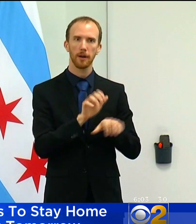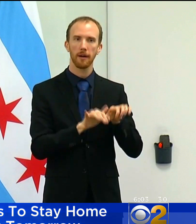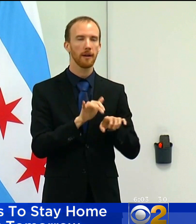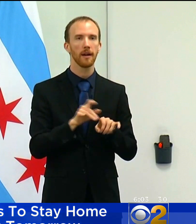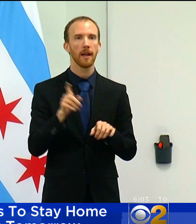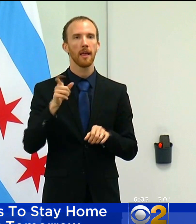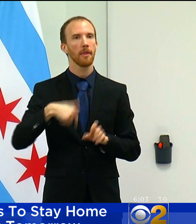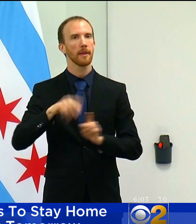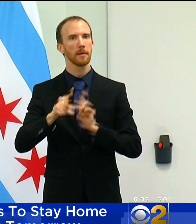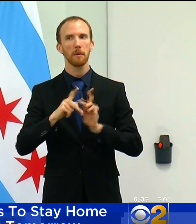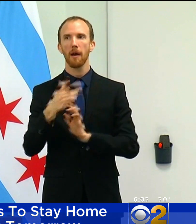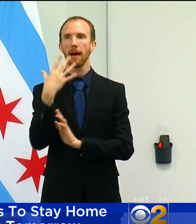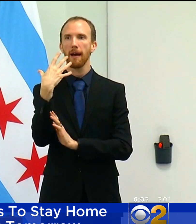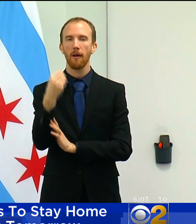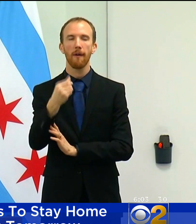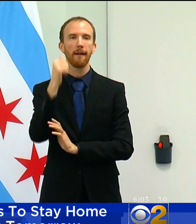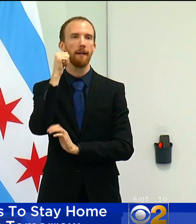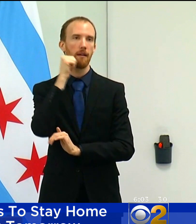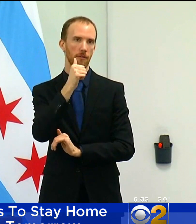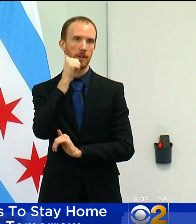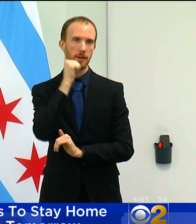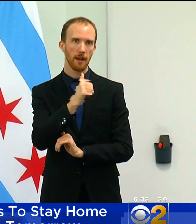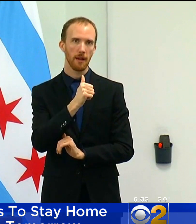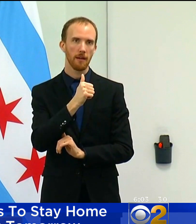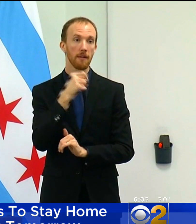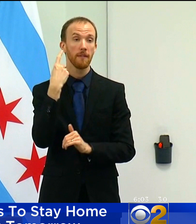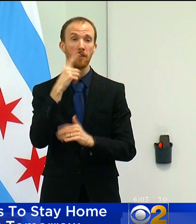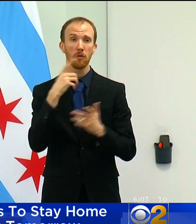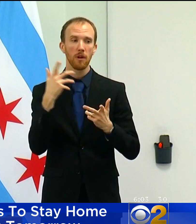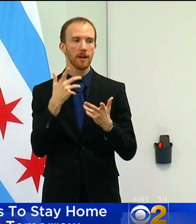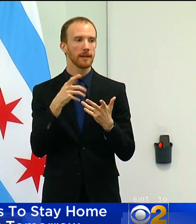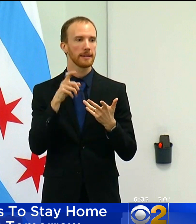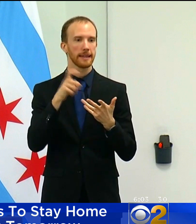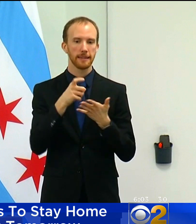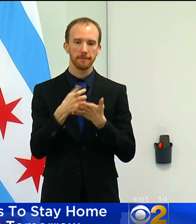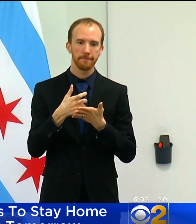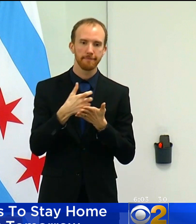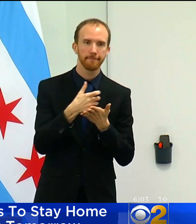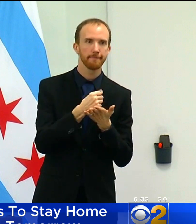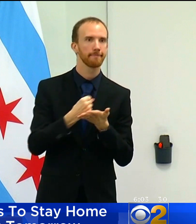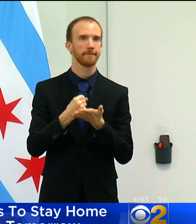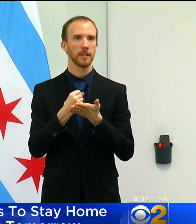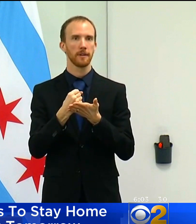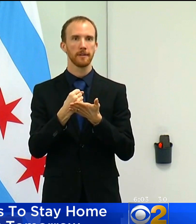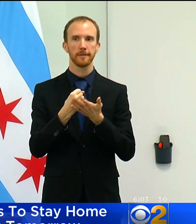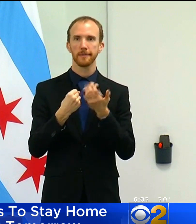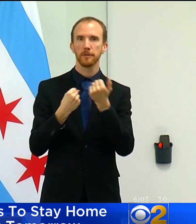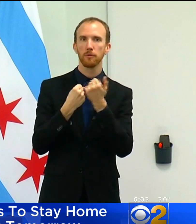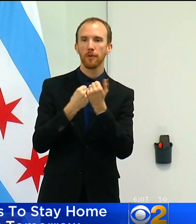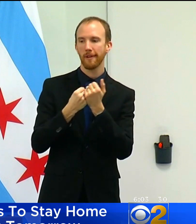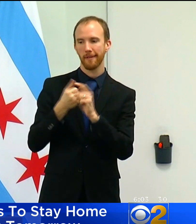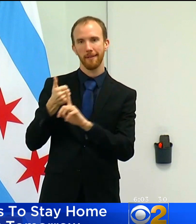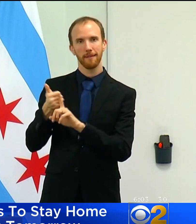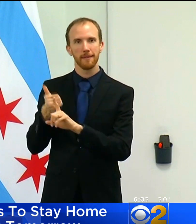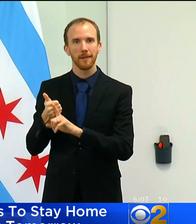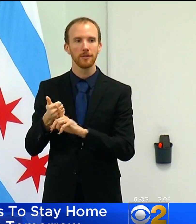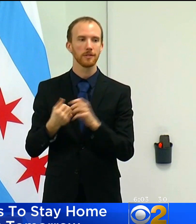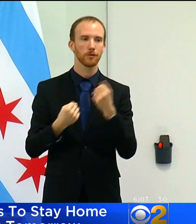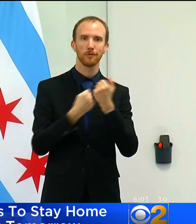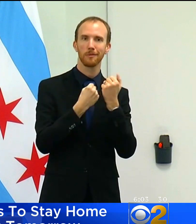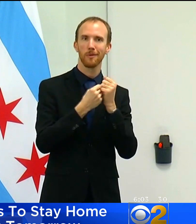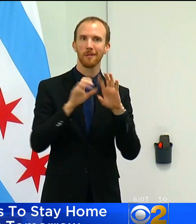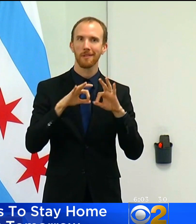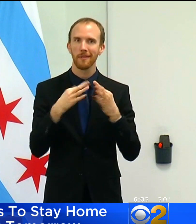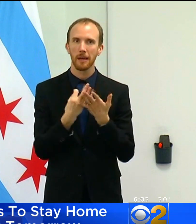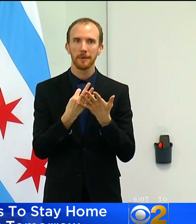day to risk and sacrifice so that they can provide for themselves and their families. I hear and see